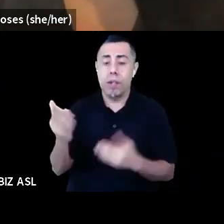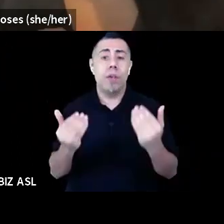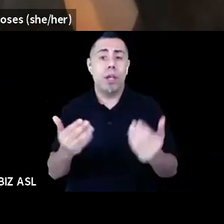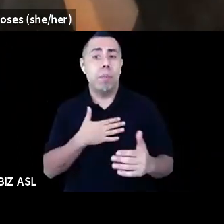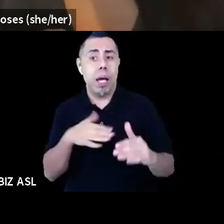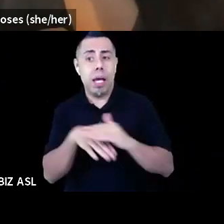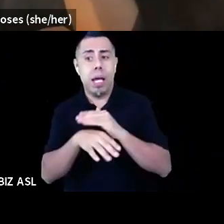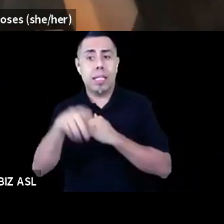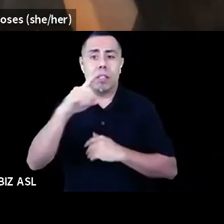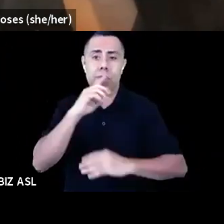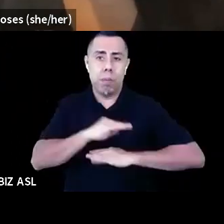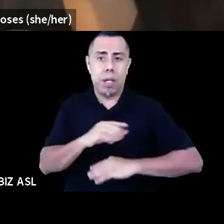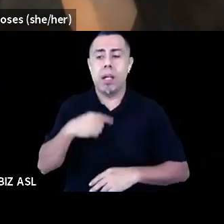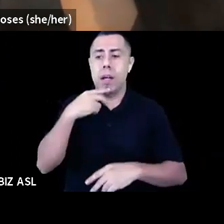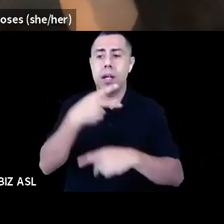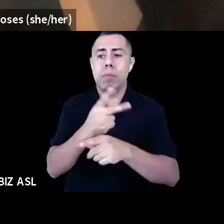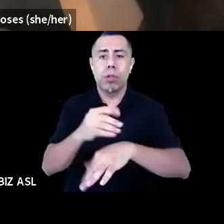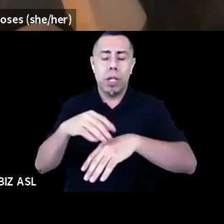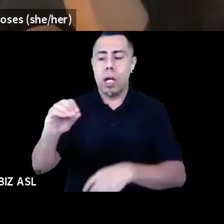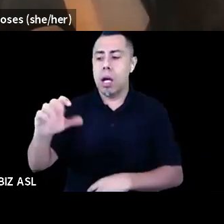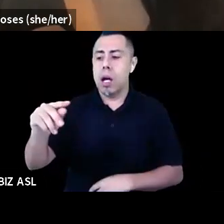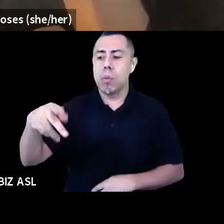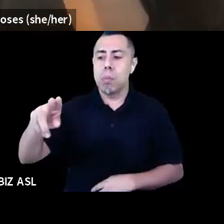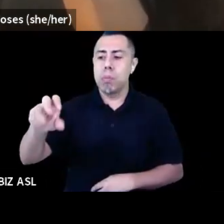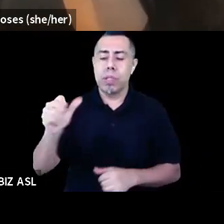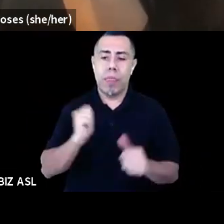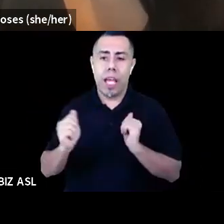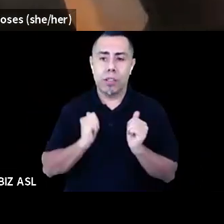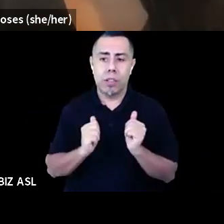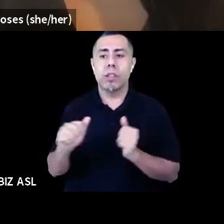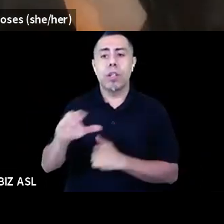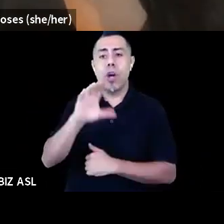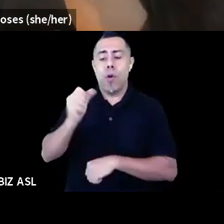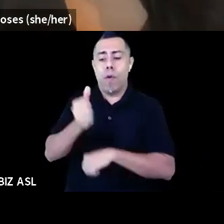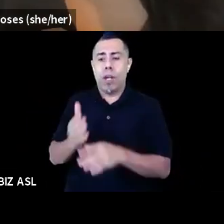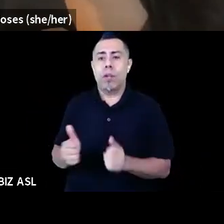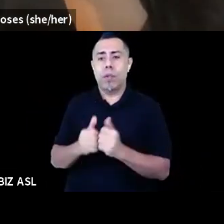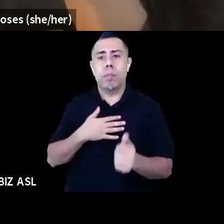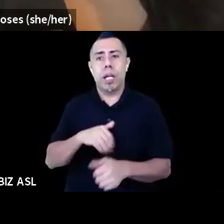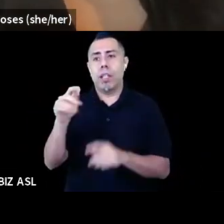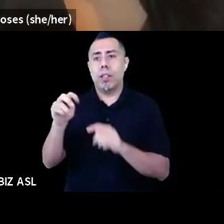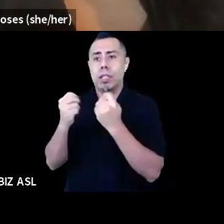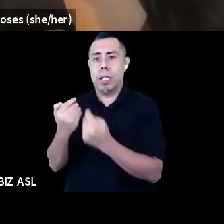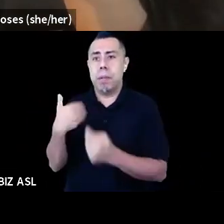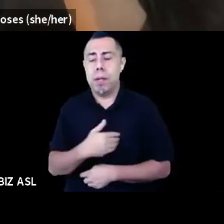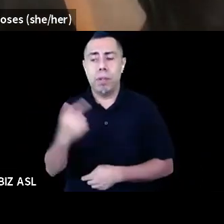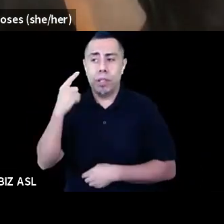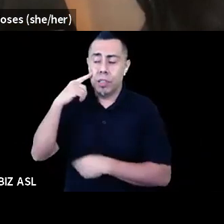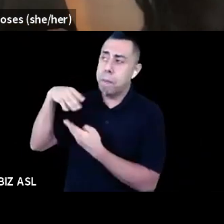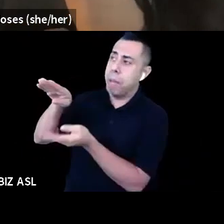producer at Octopus Theatricals, co-founder with my other teammates of Groundwater Arts. That is my dog, Penny. She says